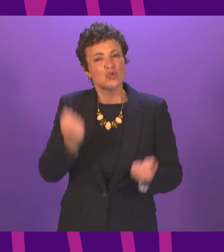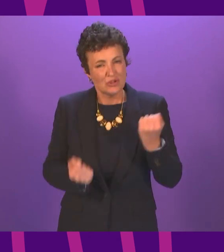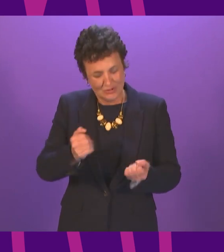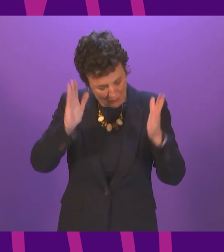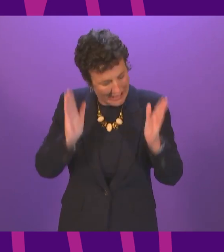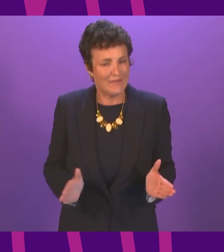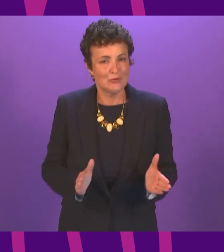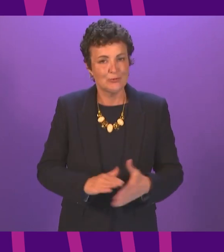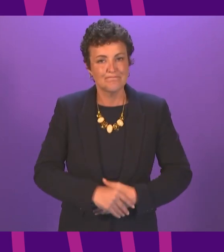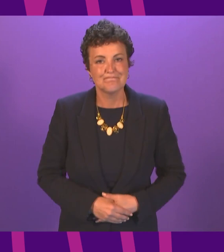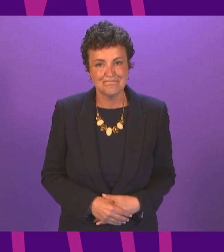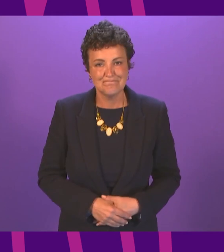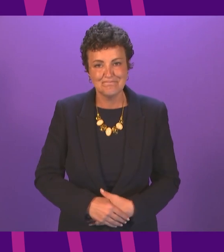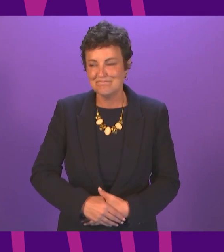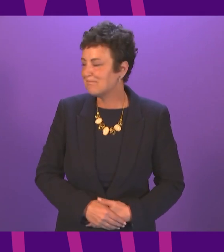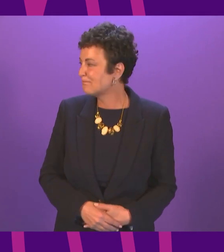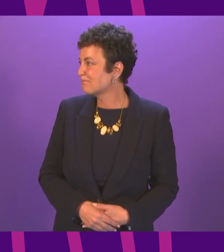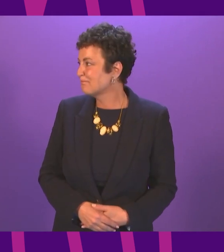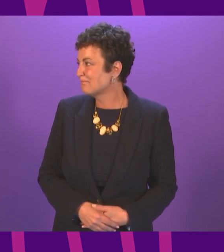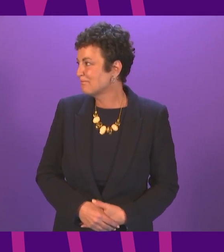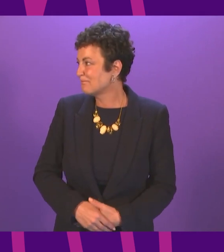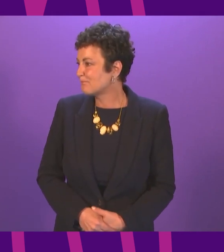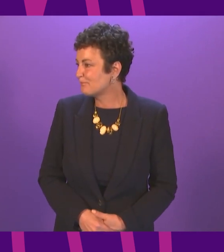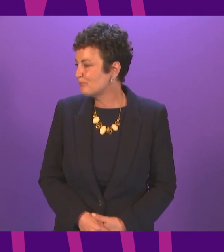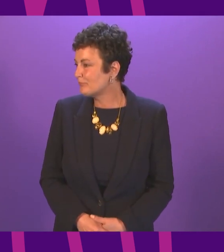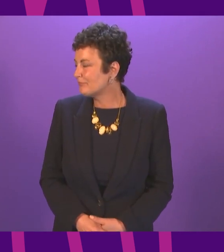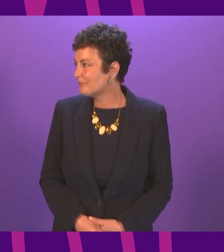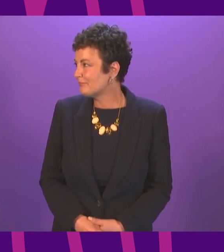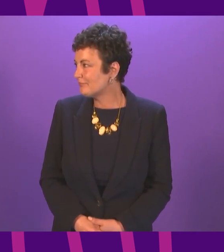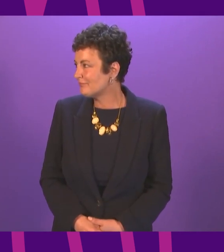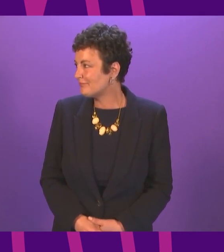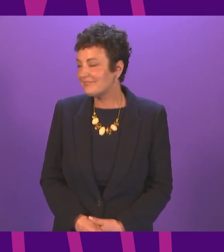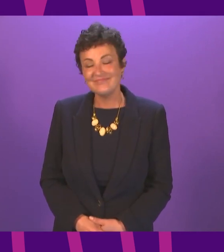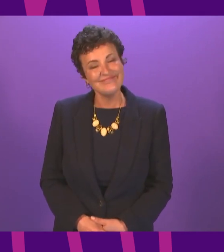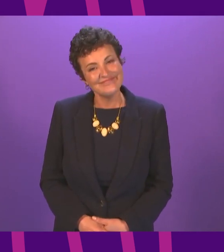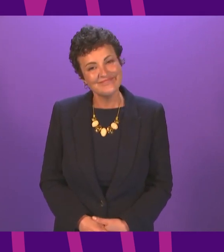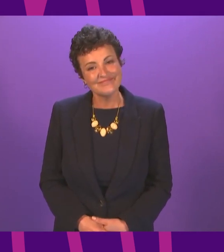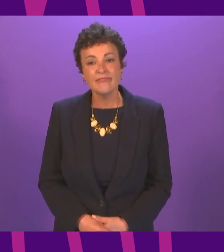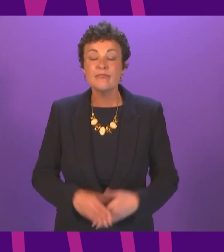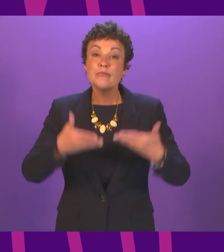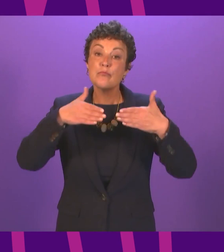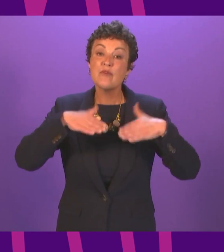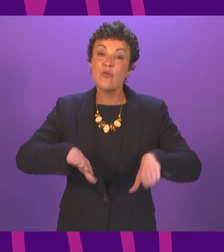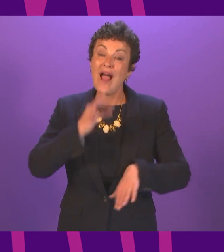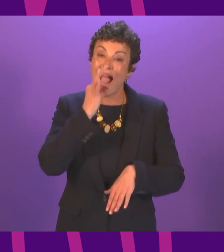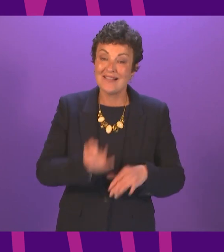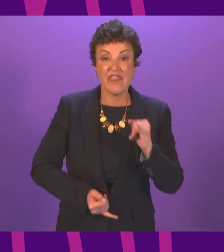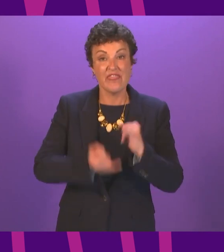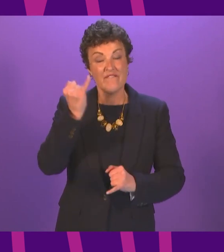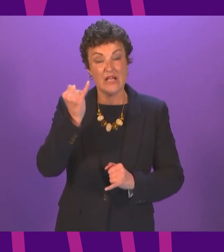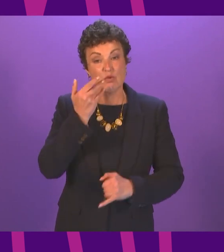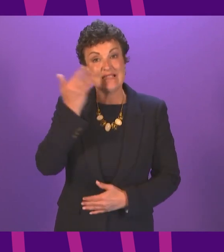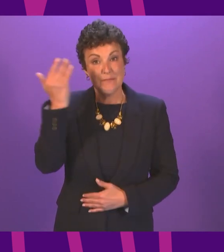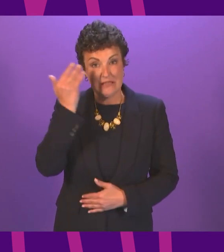thank you thank manor before i call the final speaker in the open